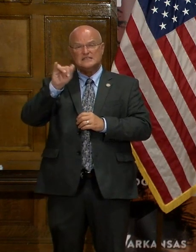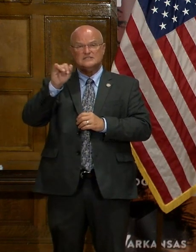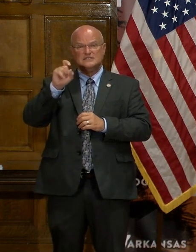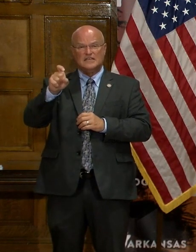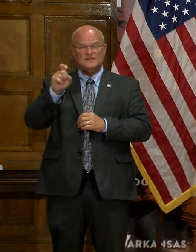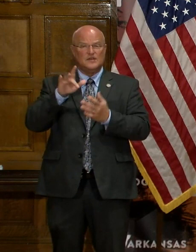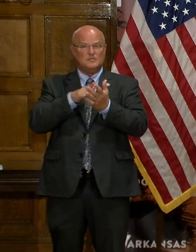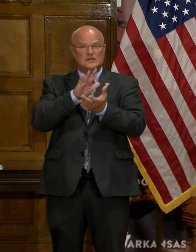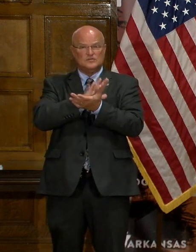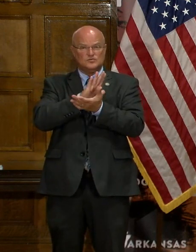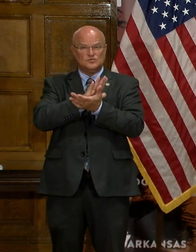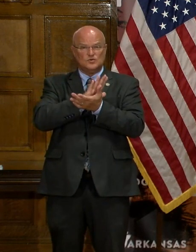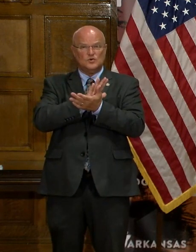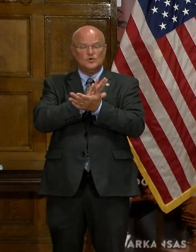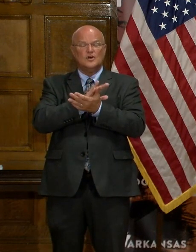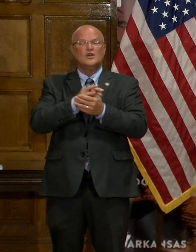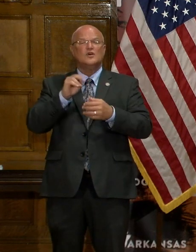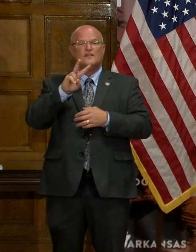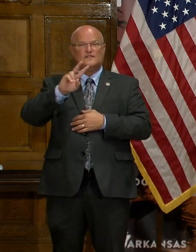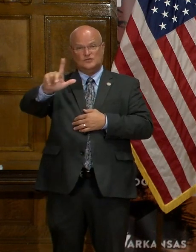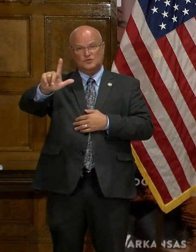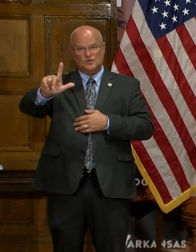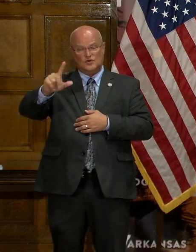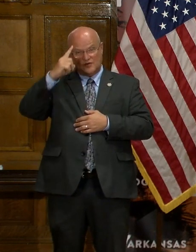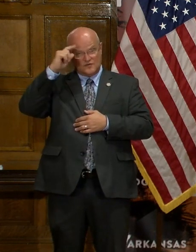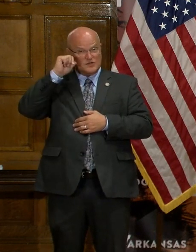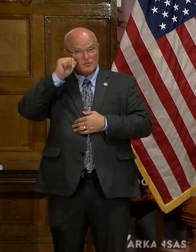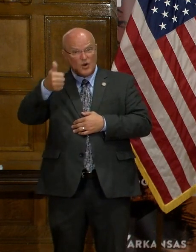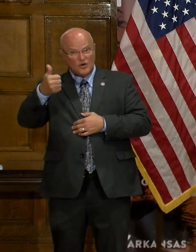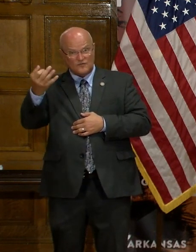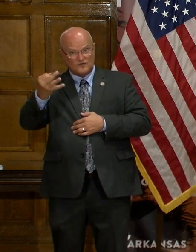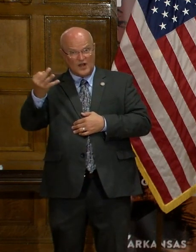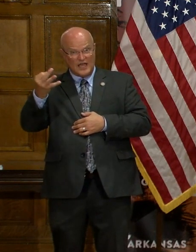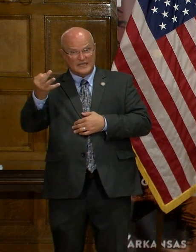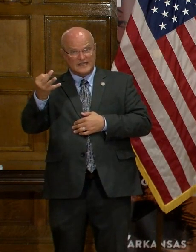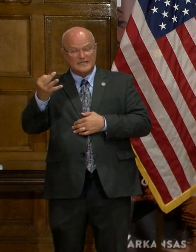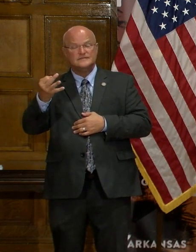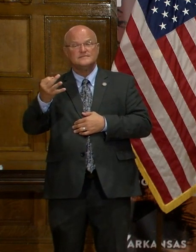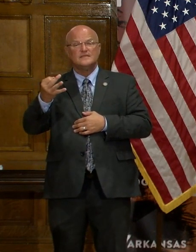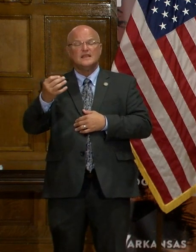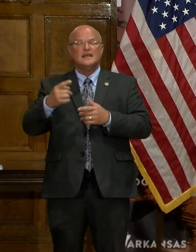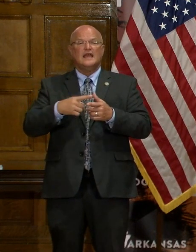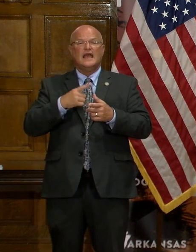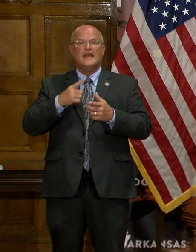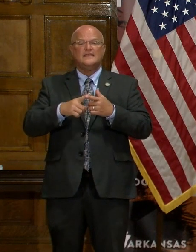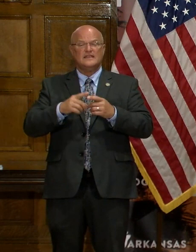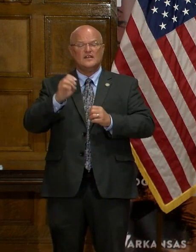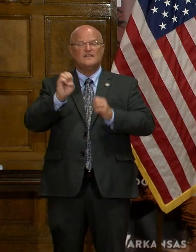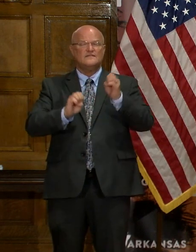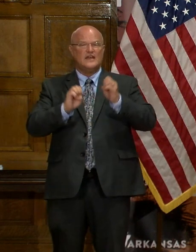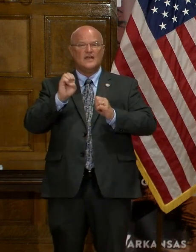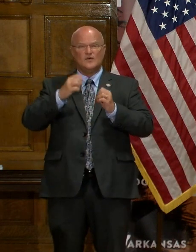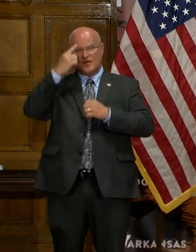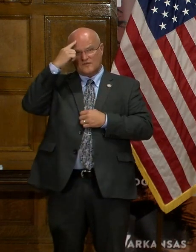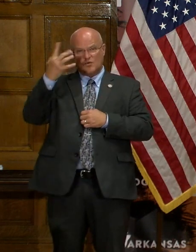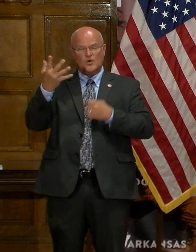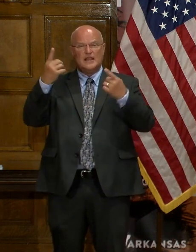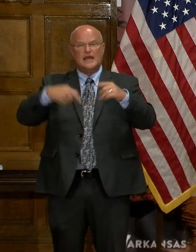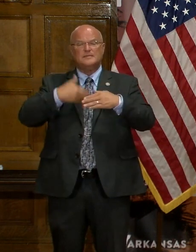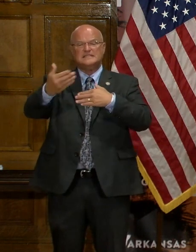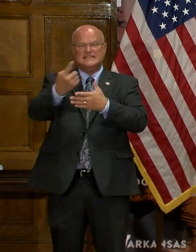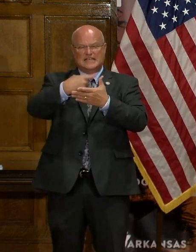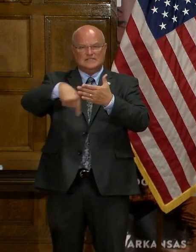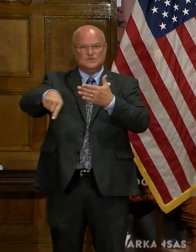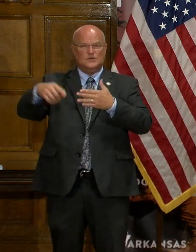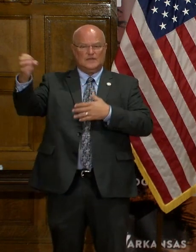School. They are moving to virtual for tomorrow, Friday, 9-4, and then are evaluating for what happens next